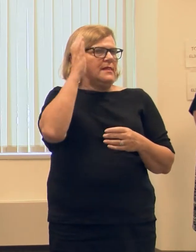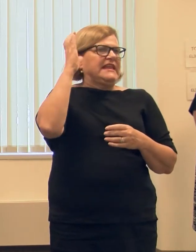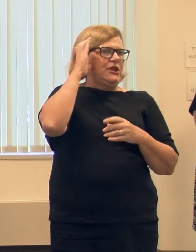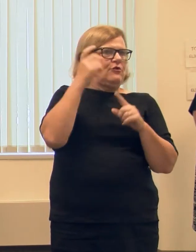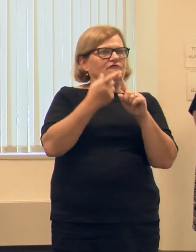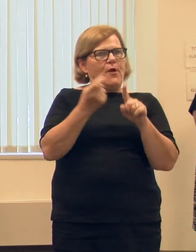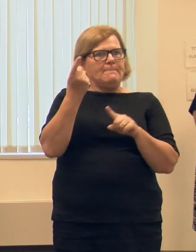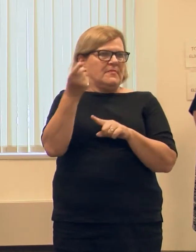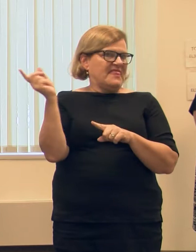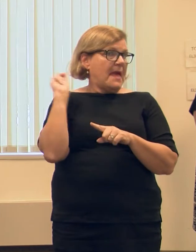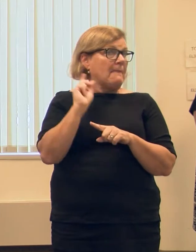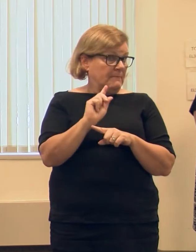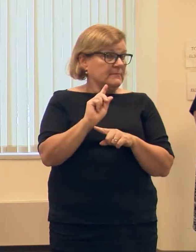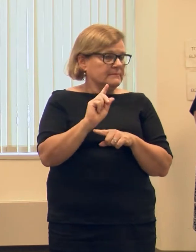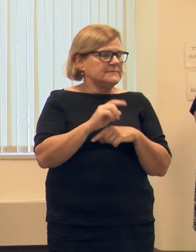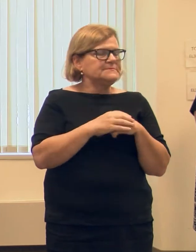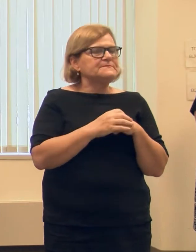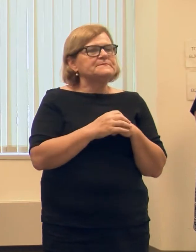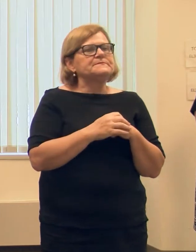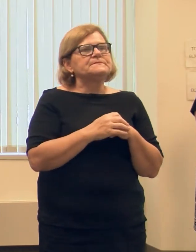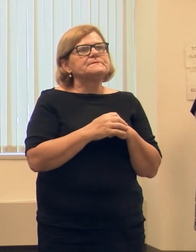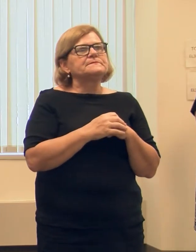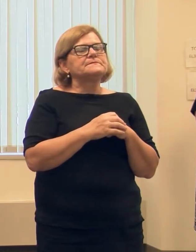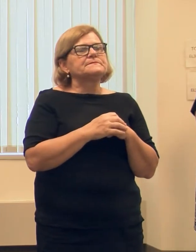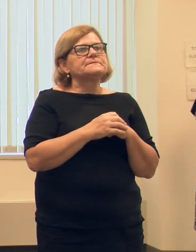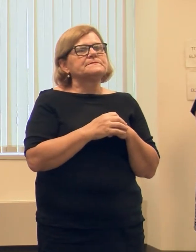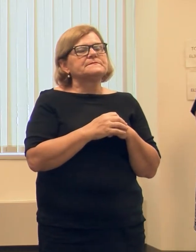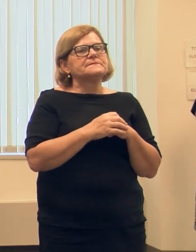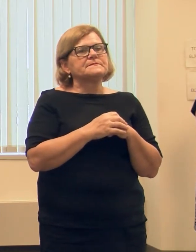opportunity to hear more about that from them.